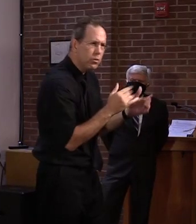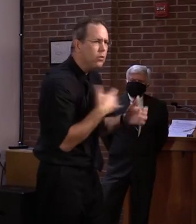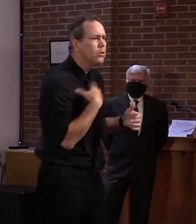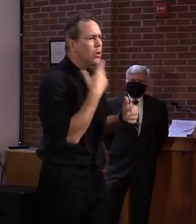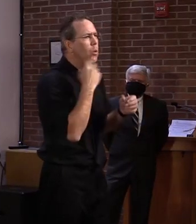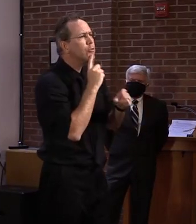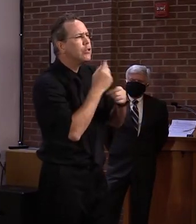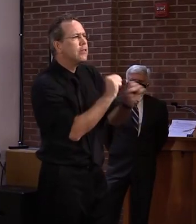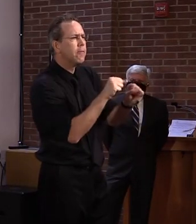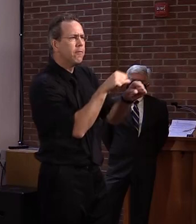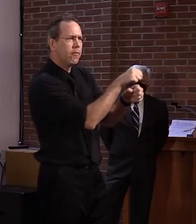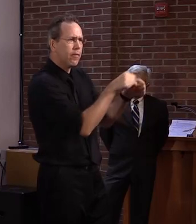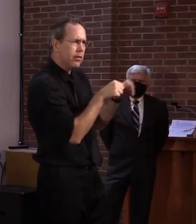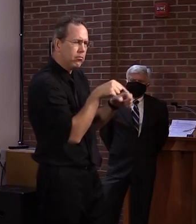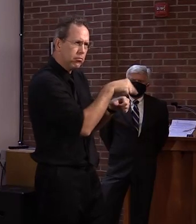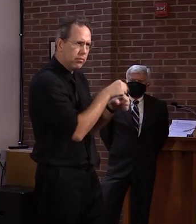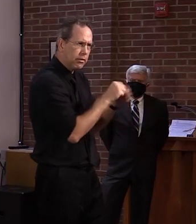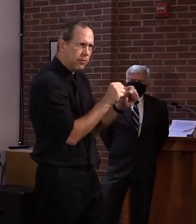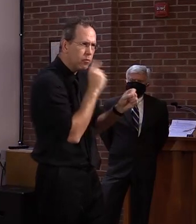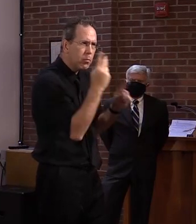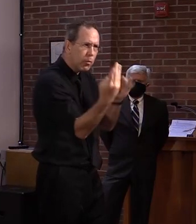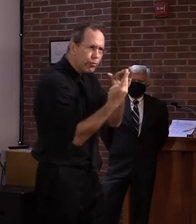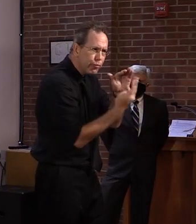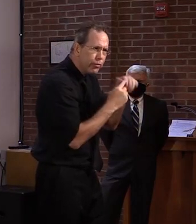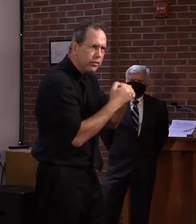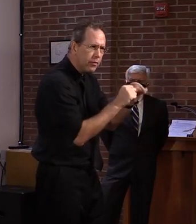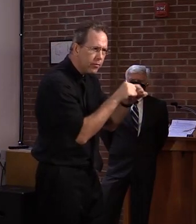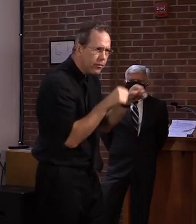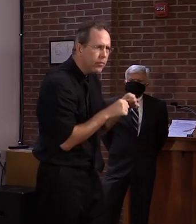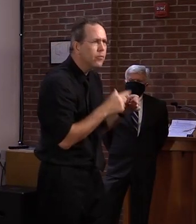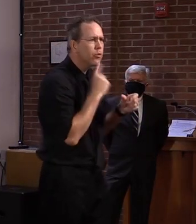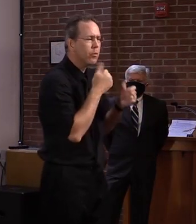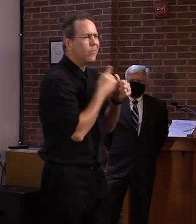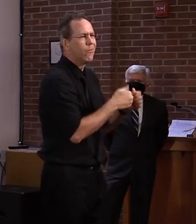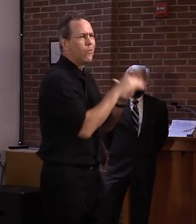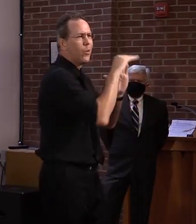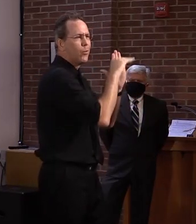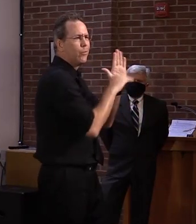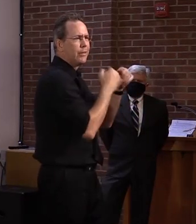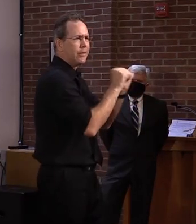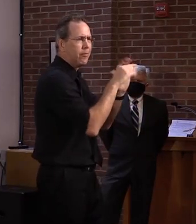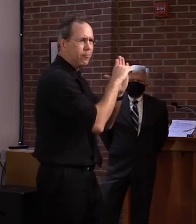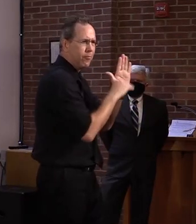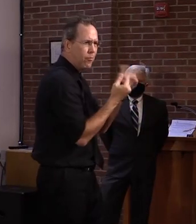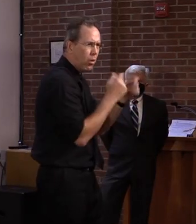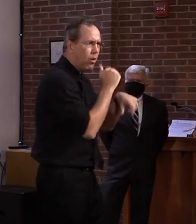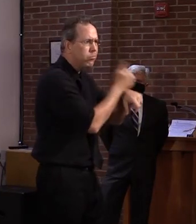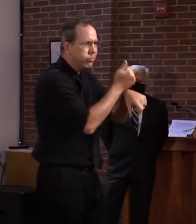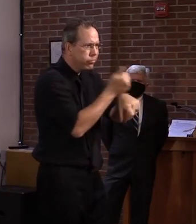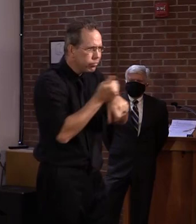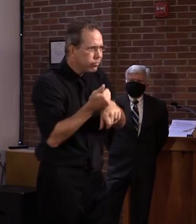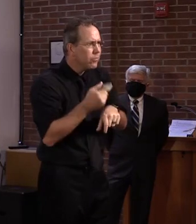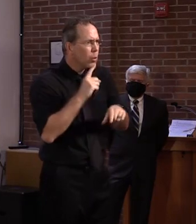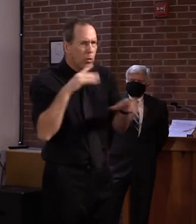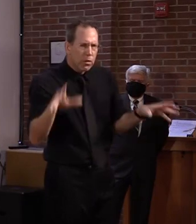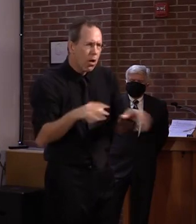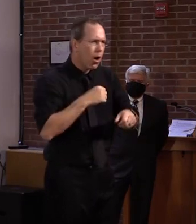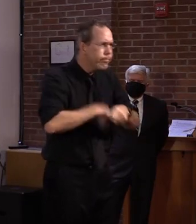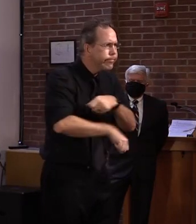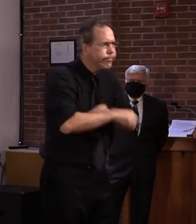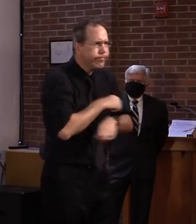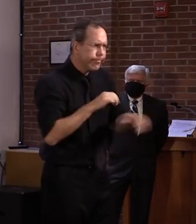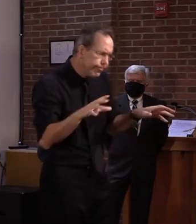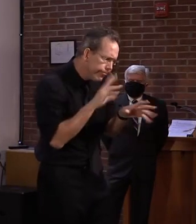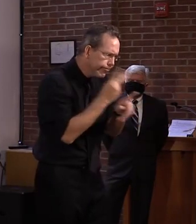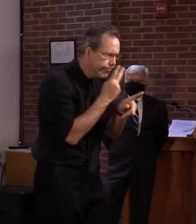with health and safety protocols in place. Several teams have been working for months in preparation to reopen for in